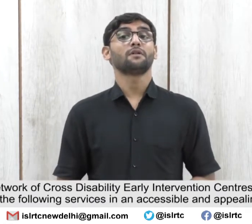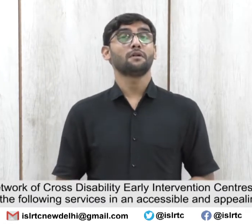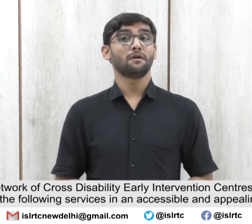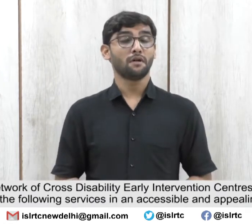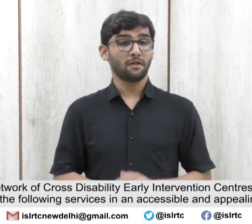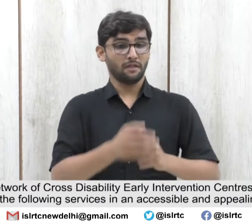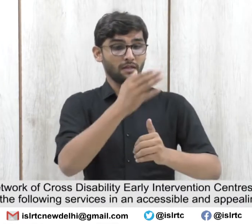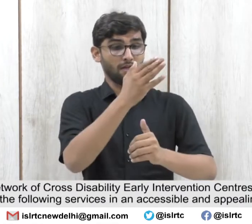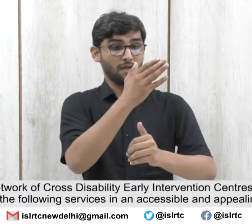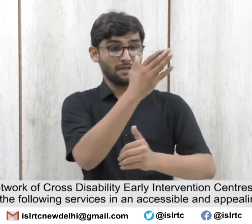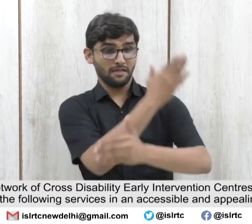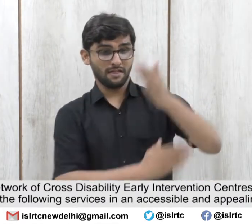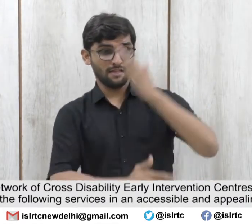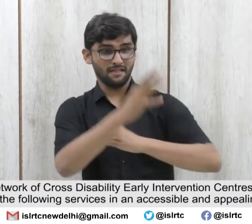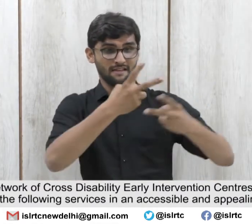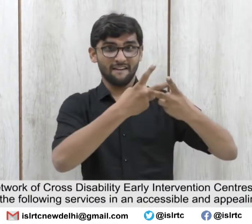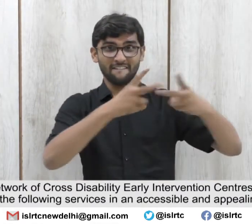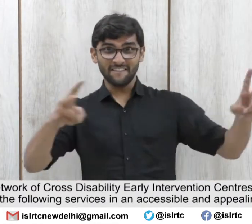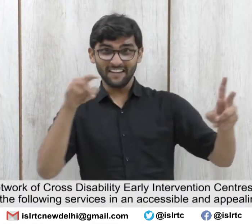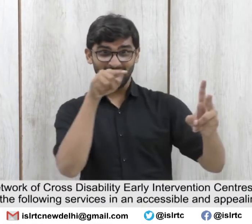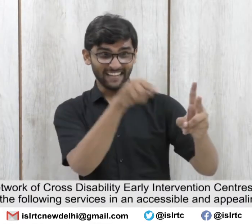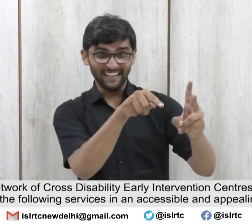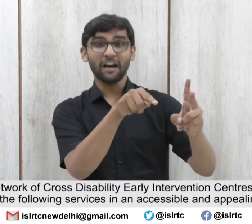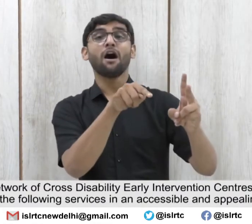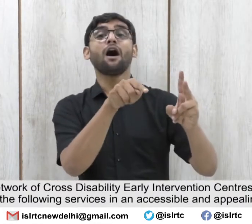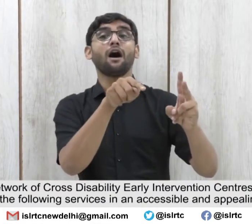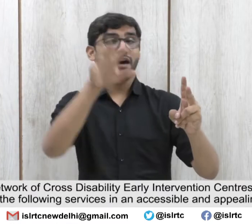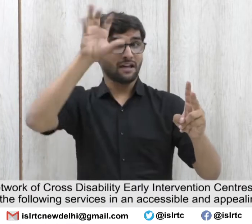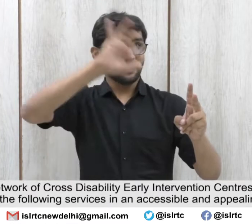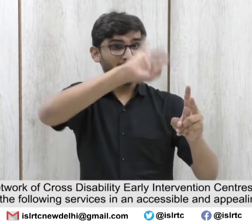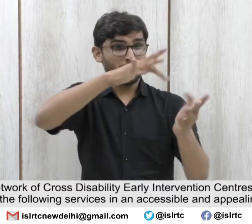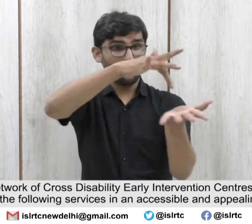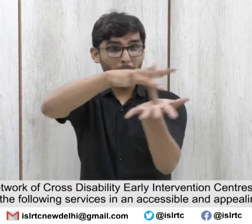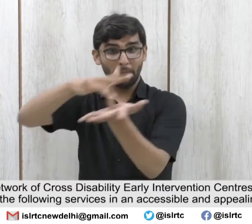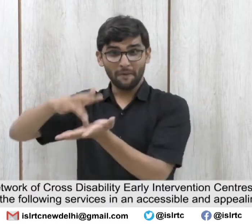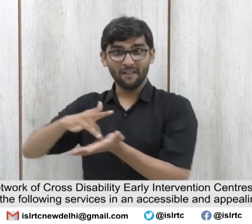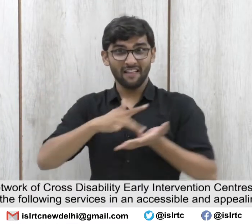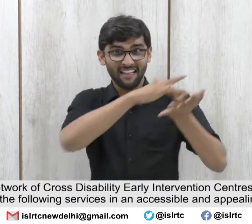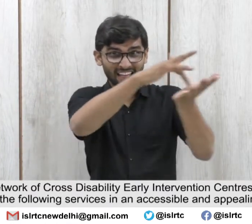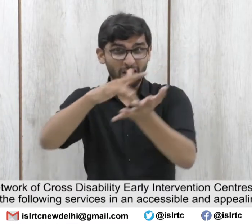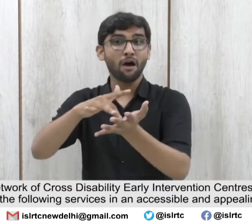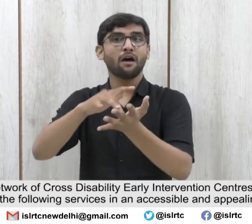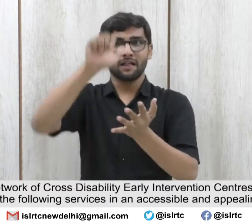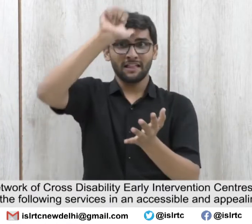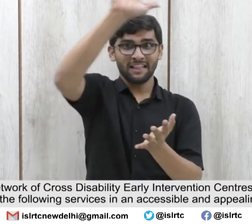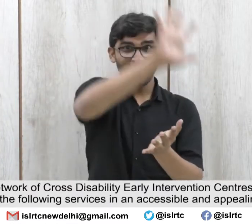Developing a Network of Cross Disability Early Intervention Centers short form